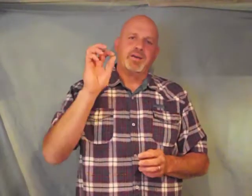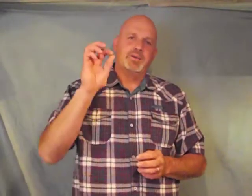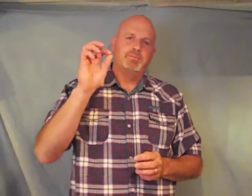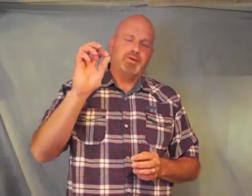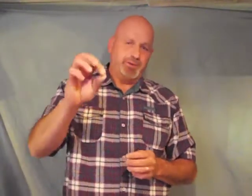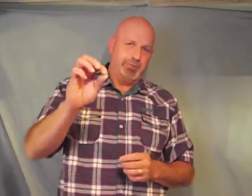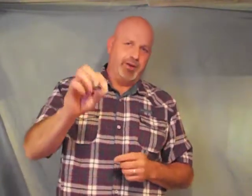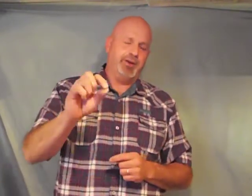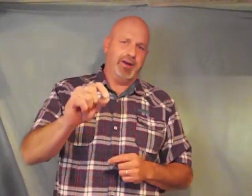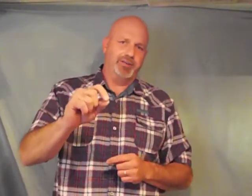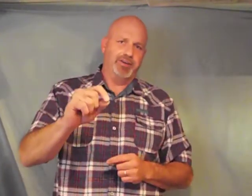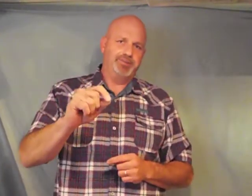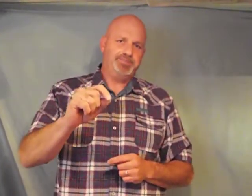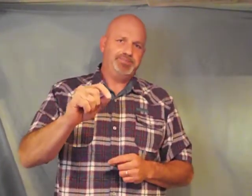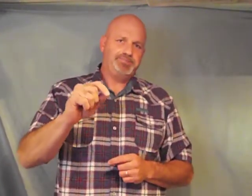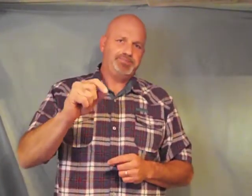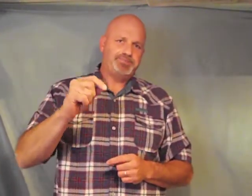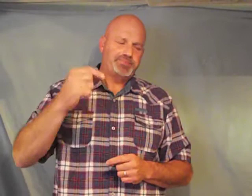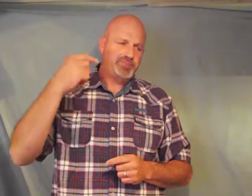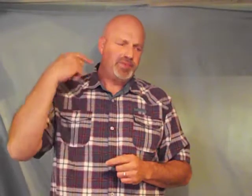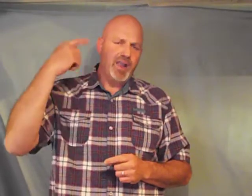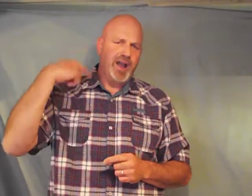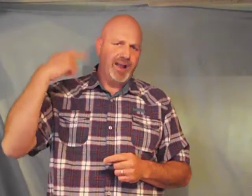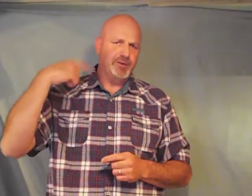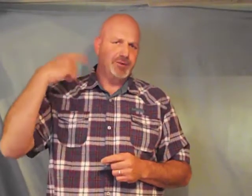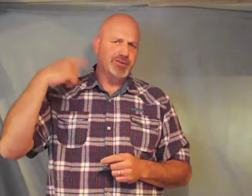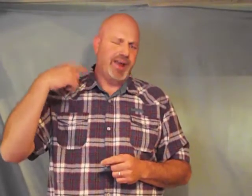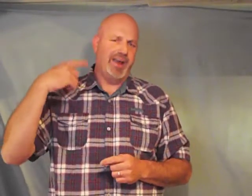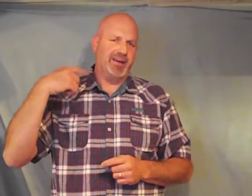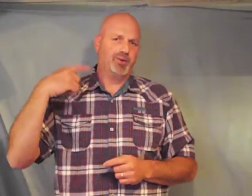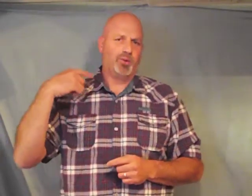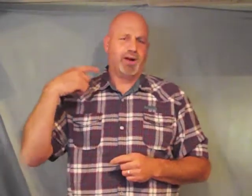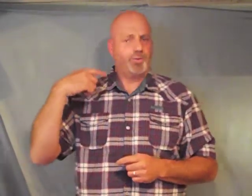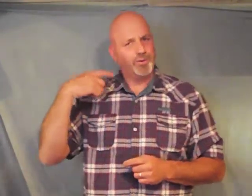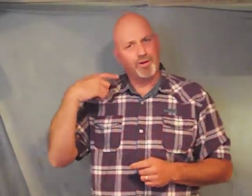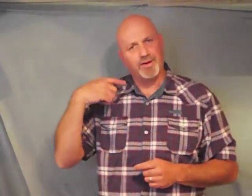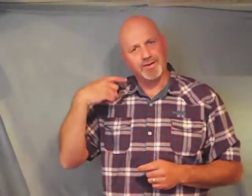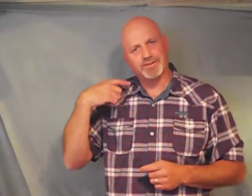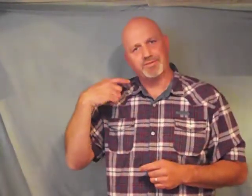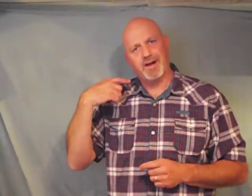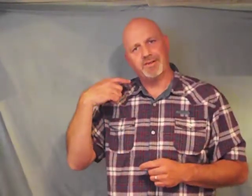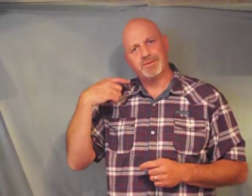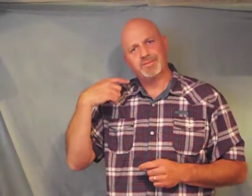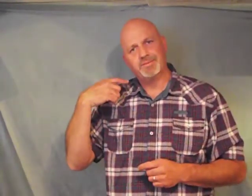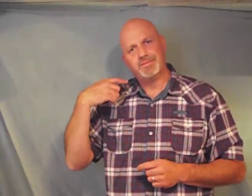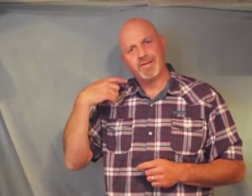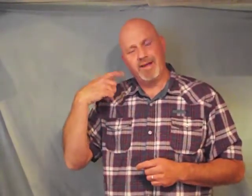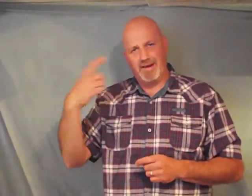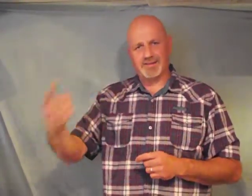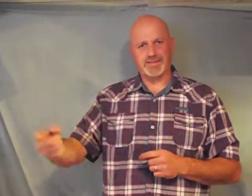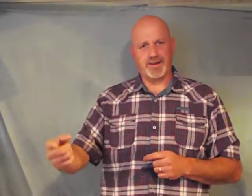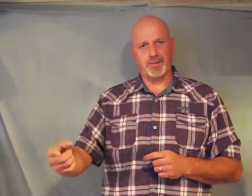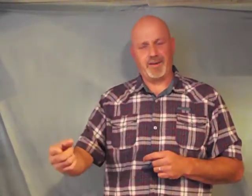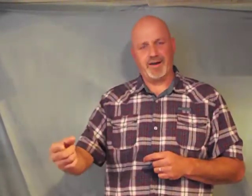but the beauty of it I understand where I went wrong as a father and as a single and